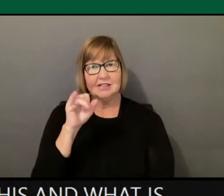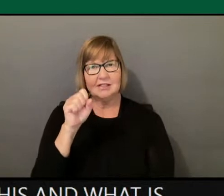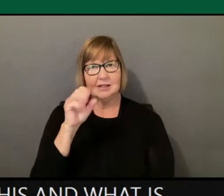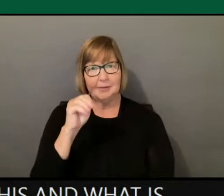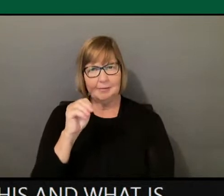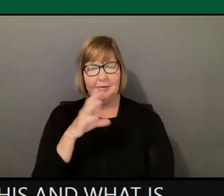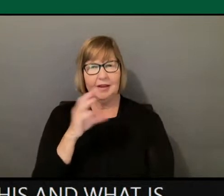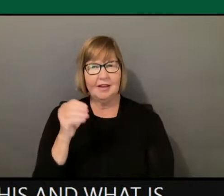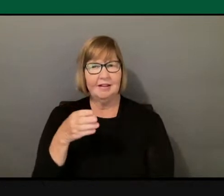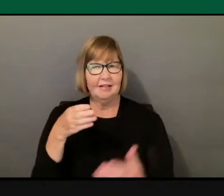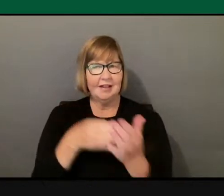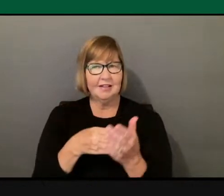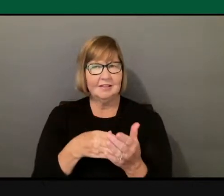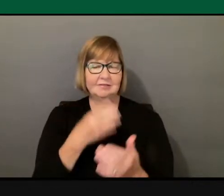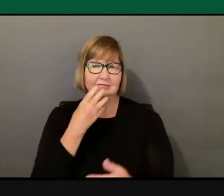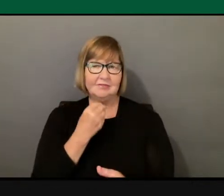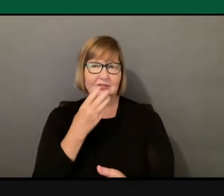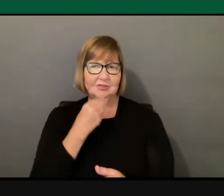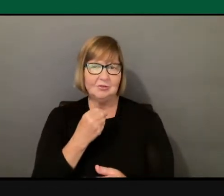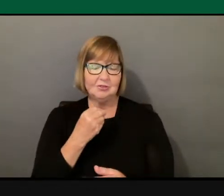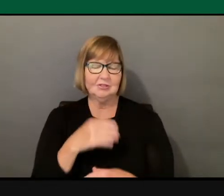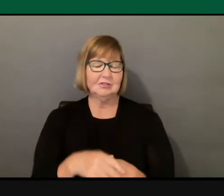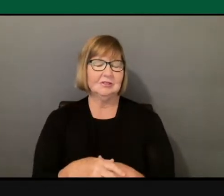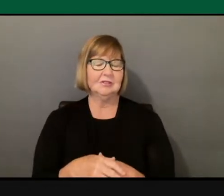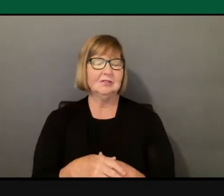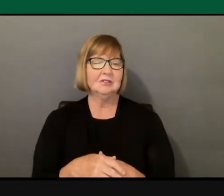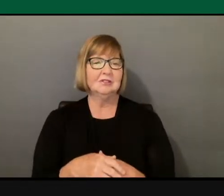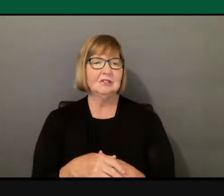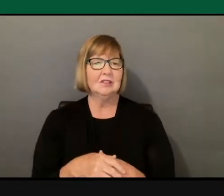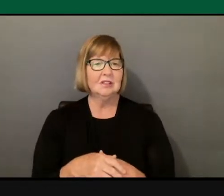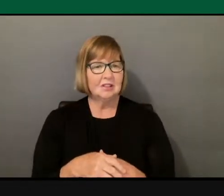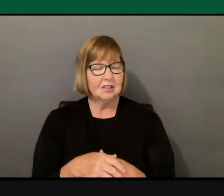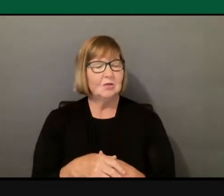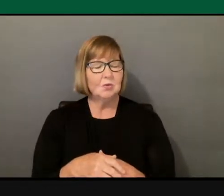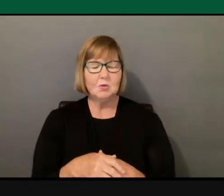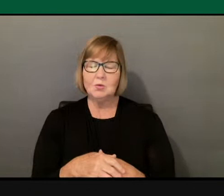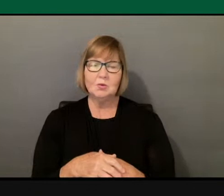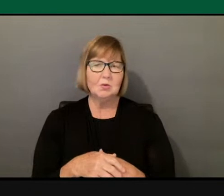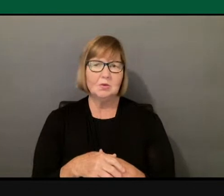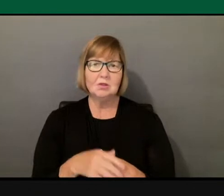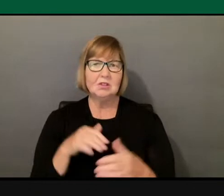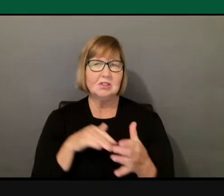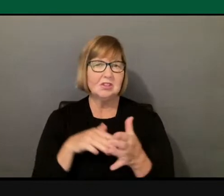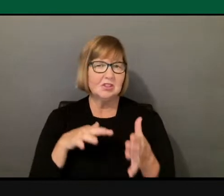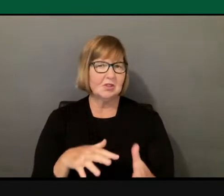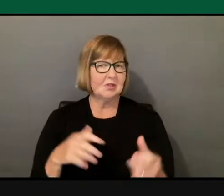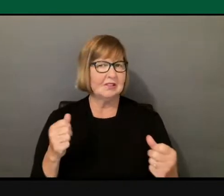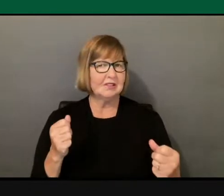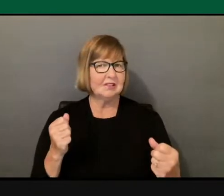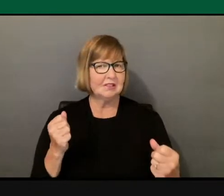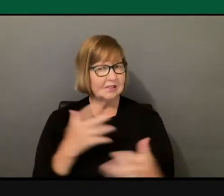I definitely think that students are scared and feeling very unsafe.